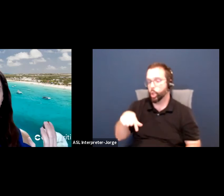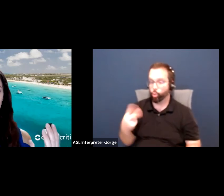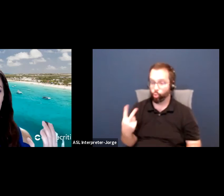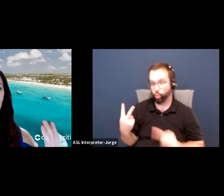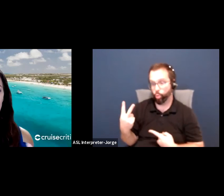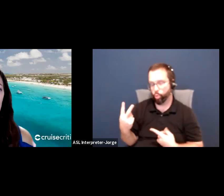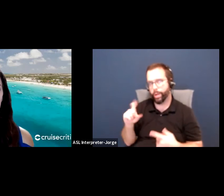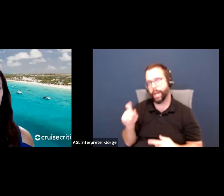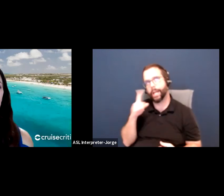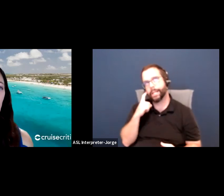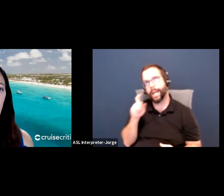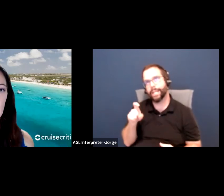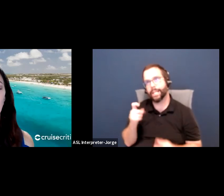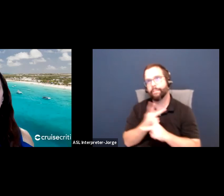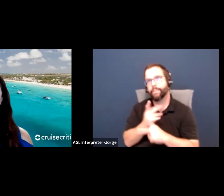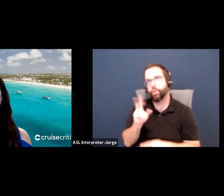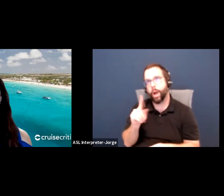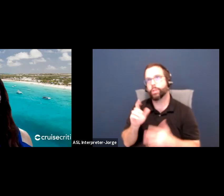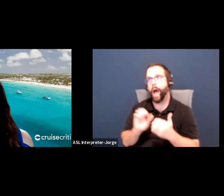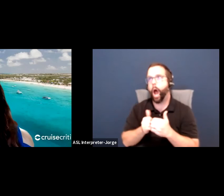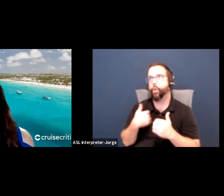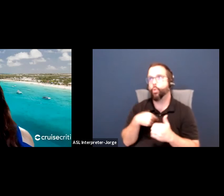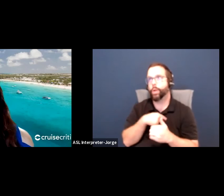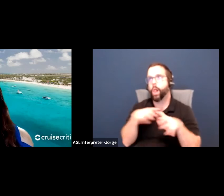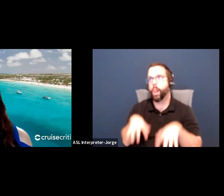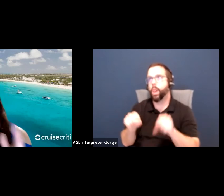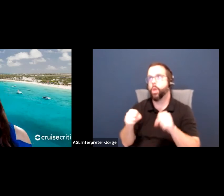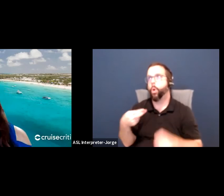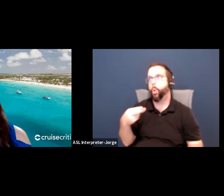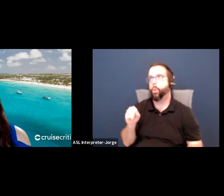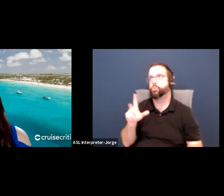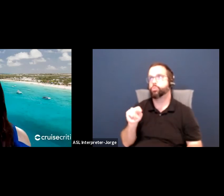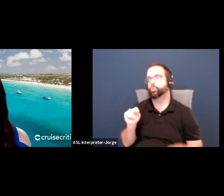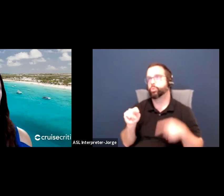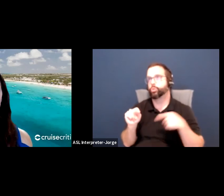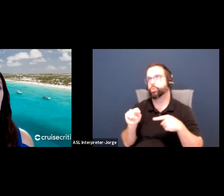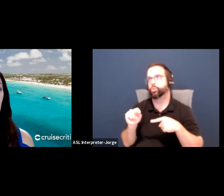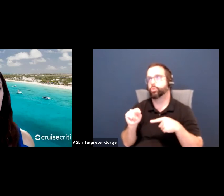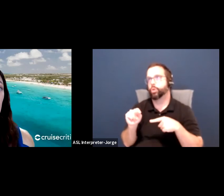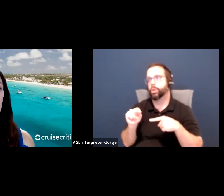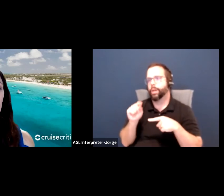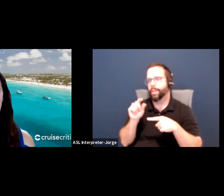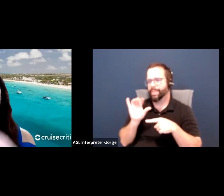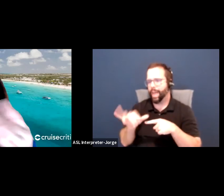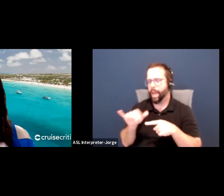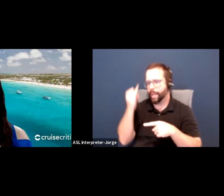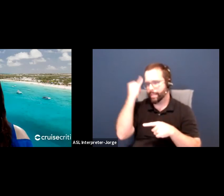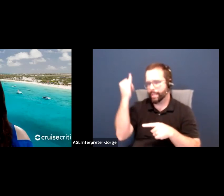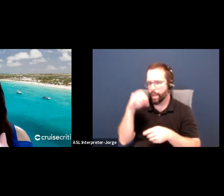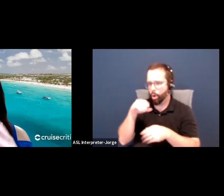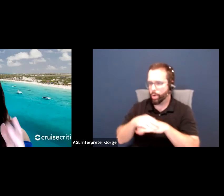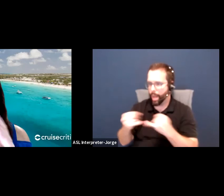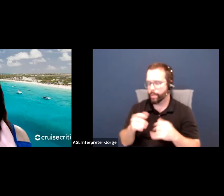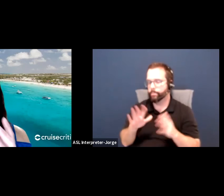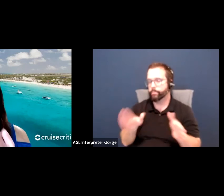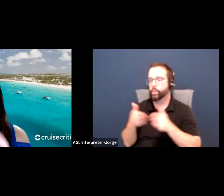how we're going to host this online. And then Q3, it might be, now we're going to market it because we know what, and Q2 would be,